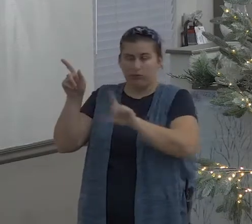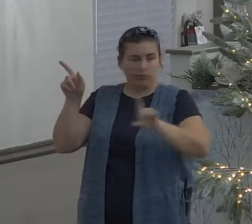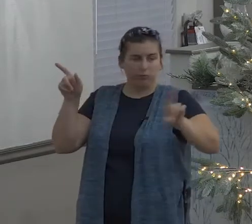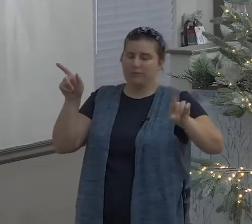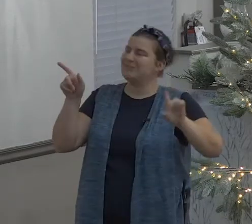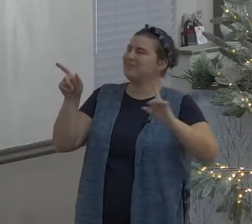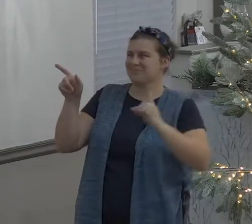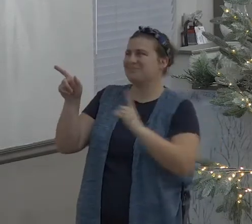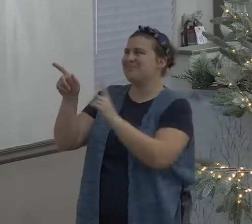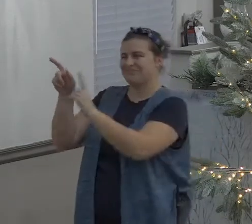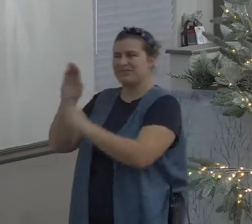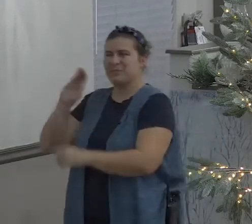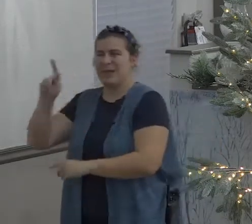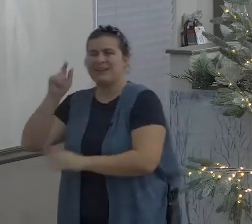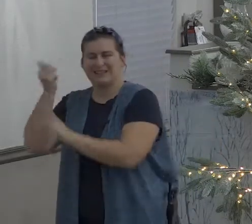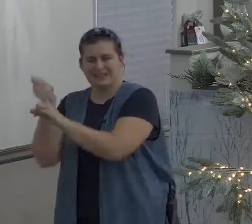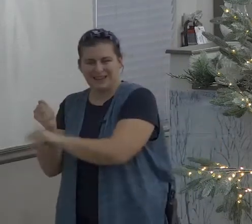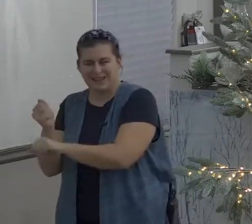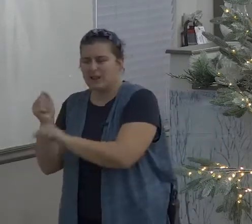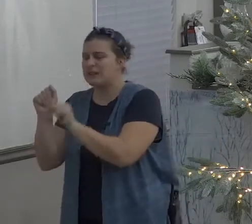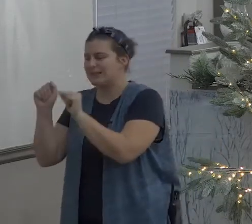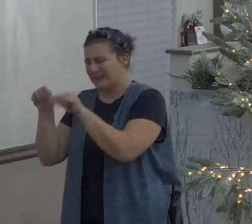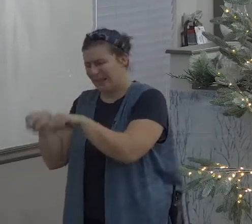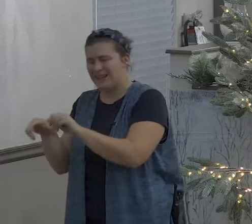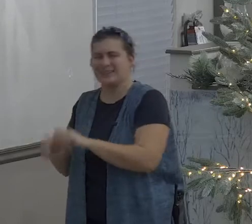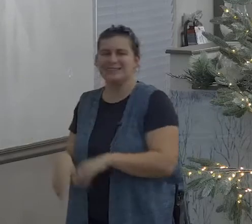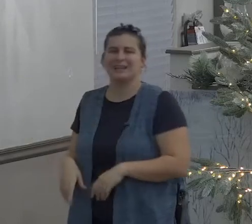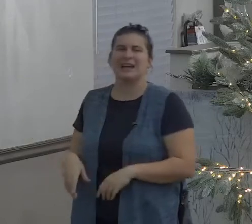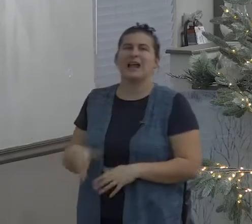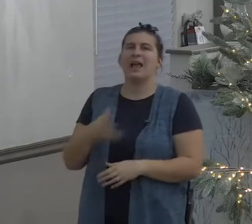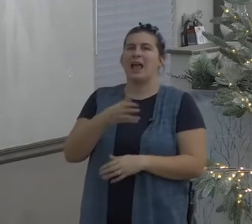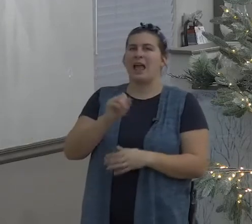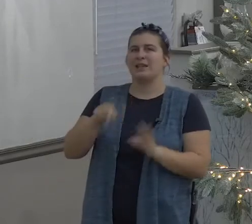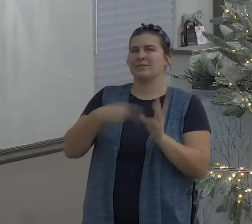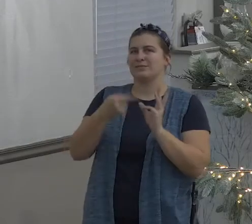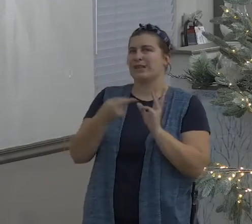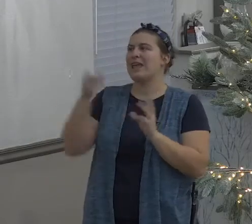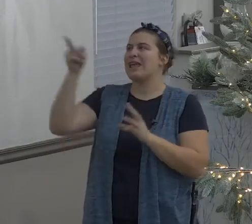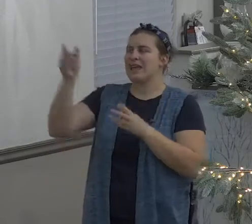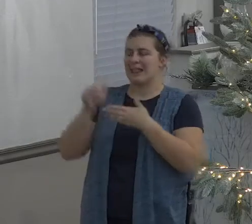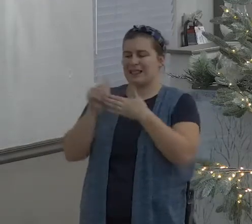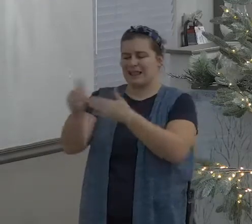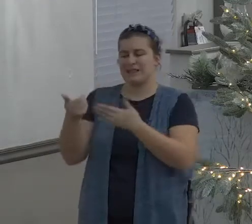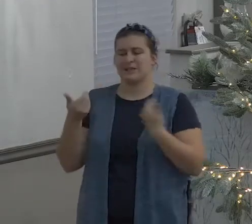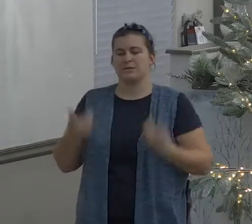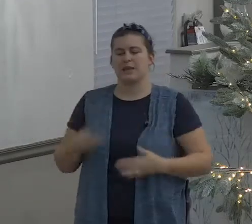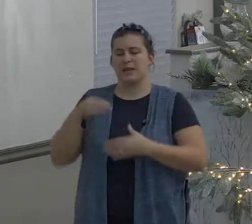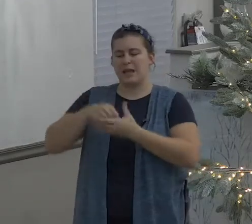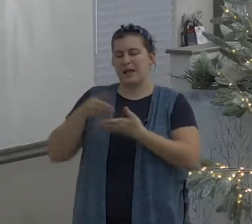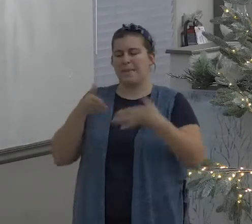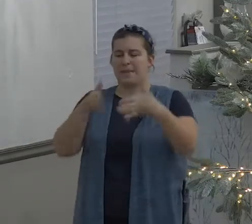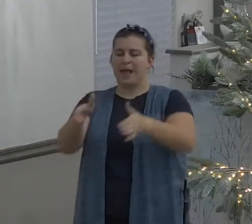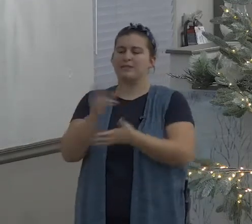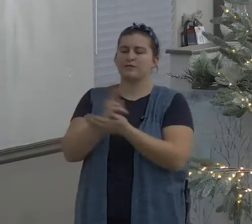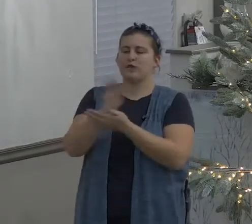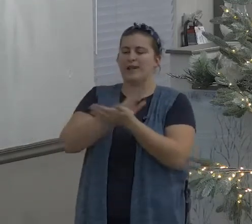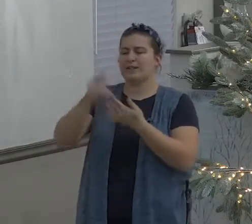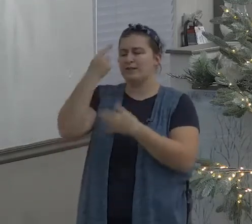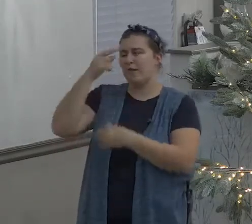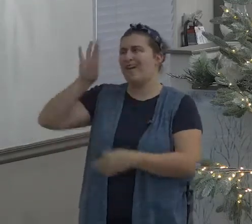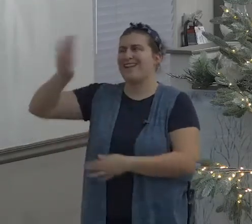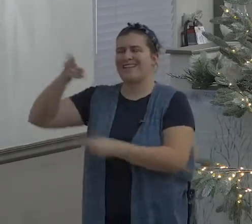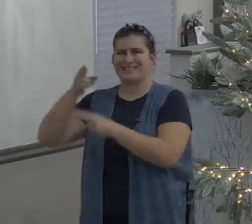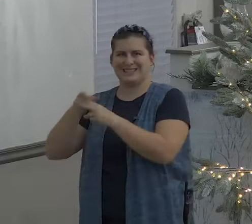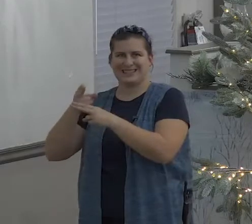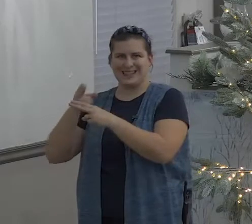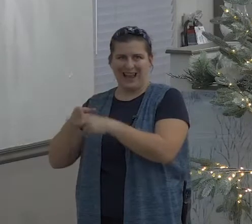he didn't go anywhere he didn't go anywhere he's right where he's right where we left him he's